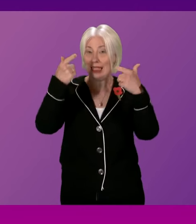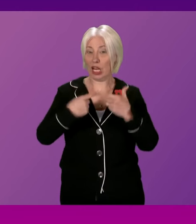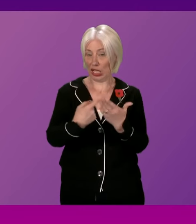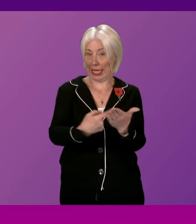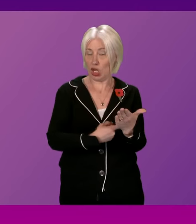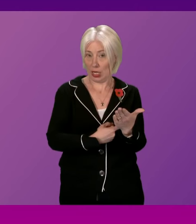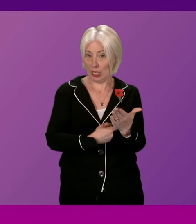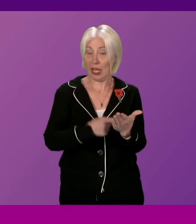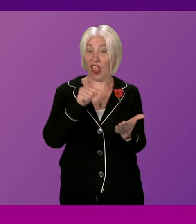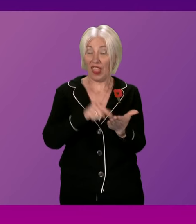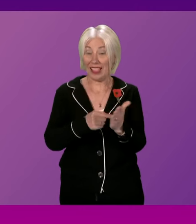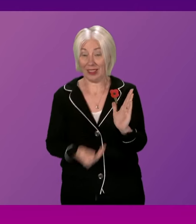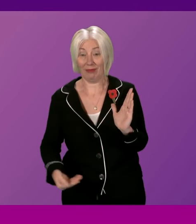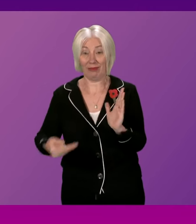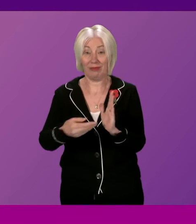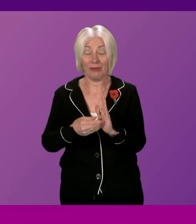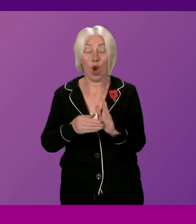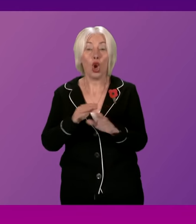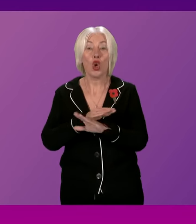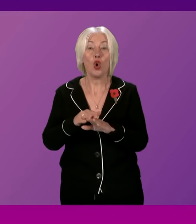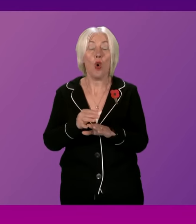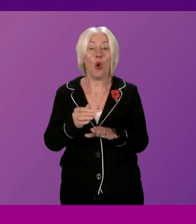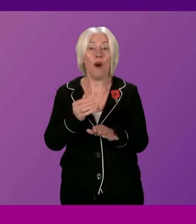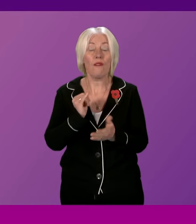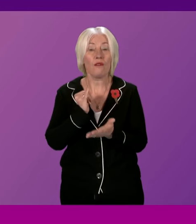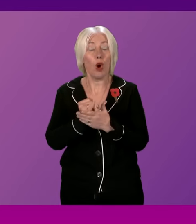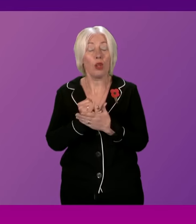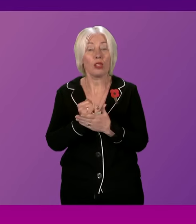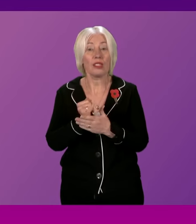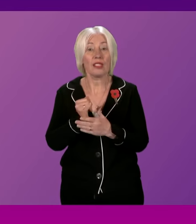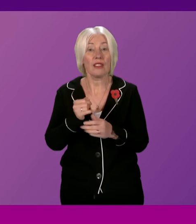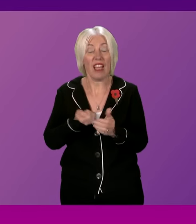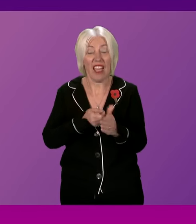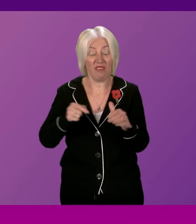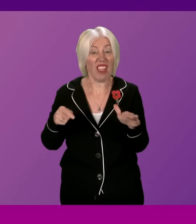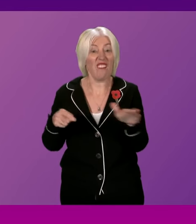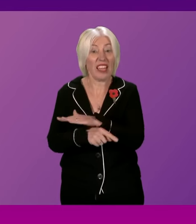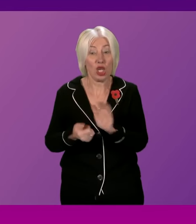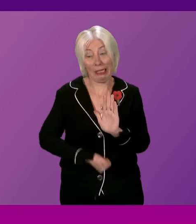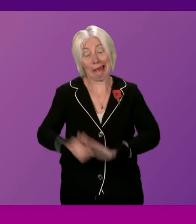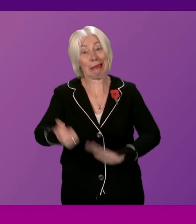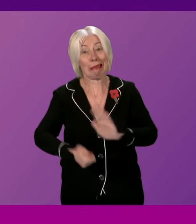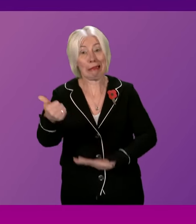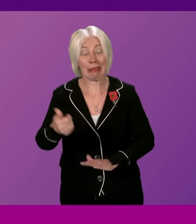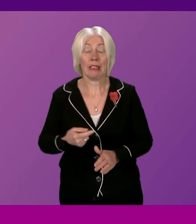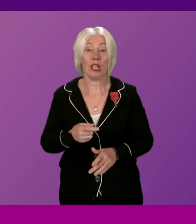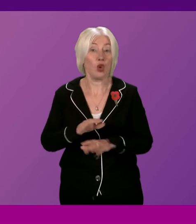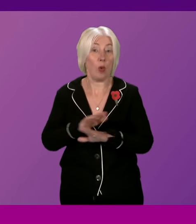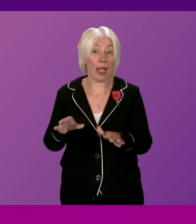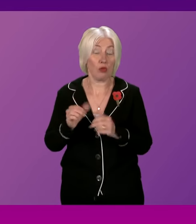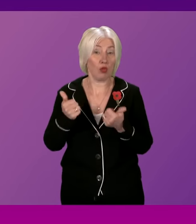course, of our legislation to end no-fault evictions in 2016, a move which the UK Government, I know, is now also considering.